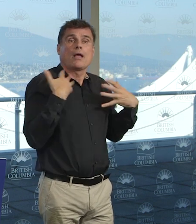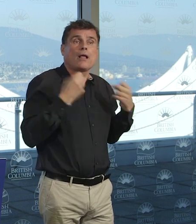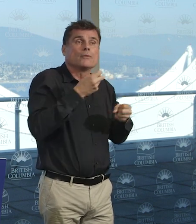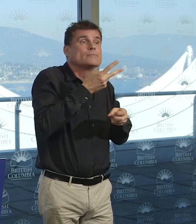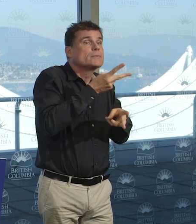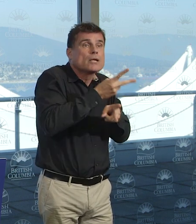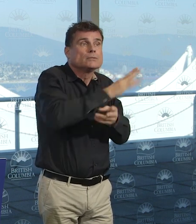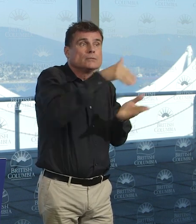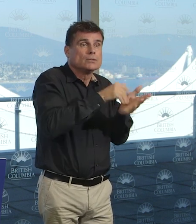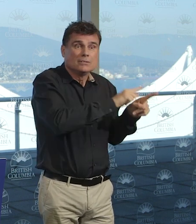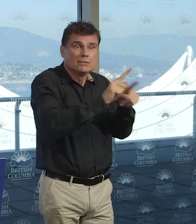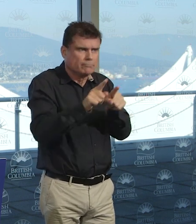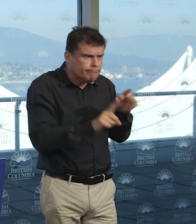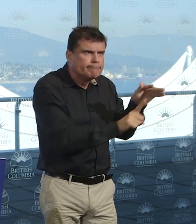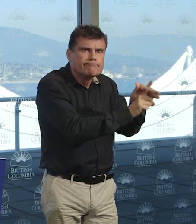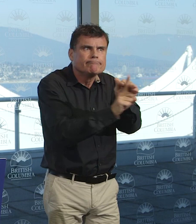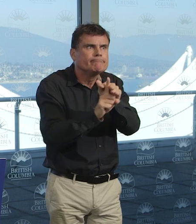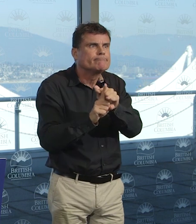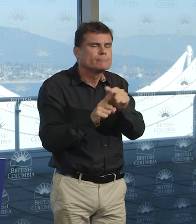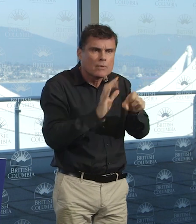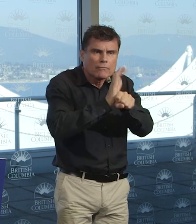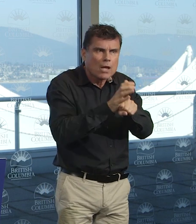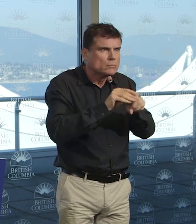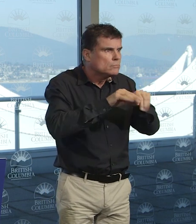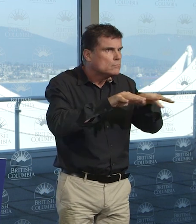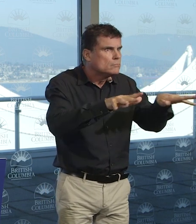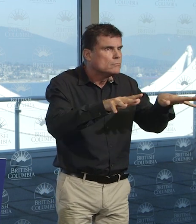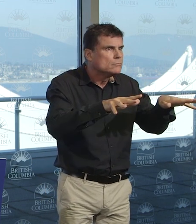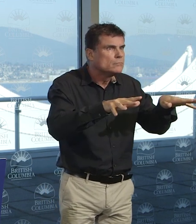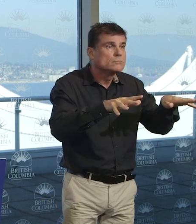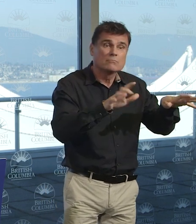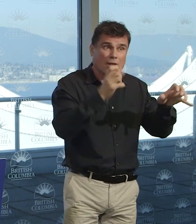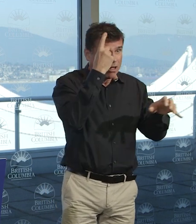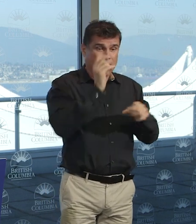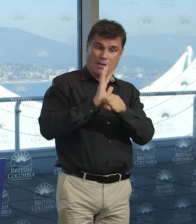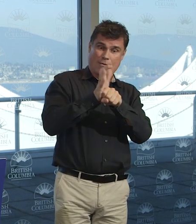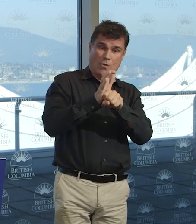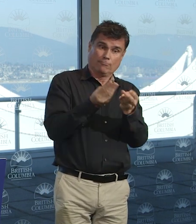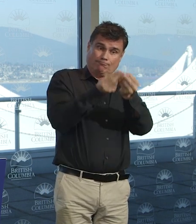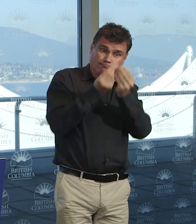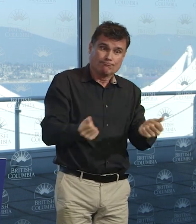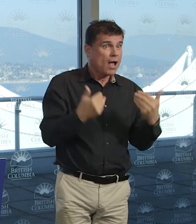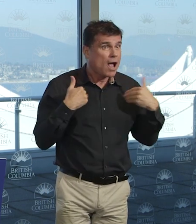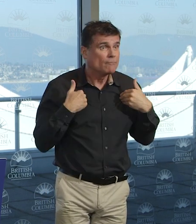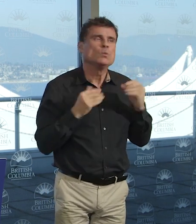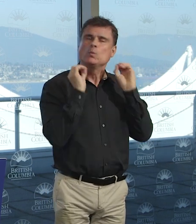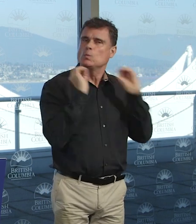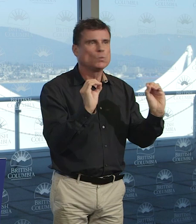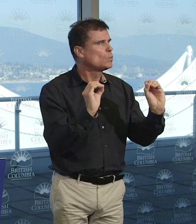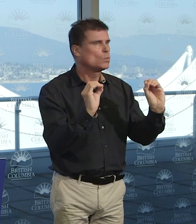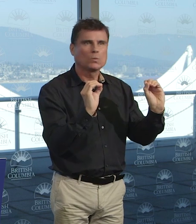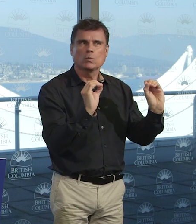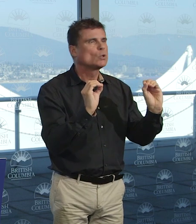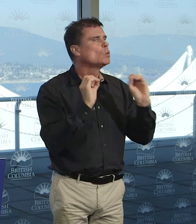virus particularly for which we have no cure, we have no vaccine, we have no way of preventing it and we know that it can cause